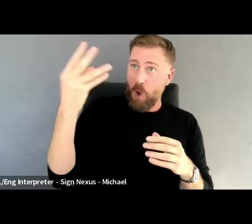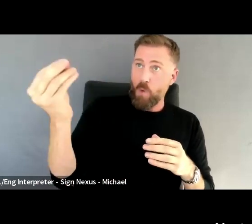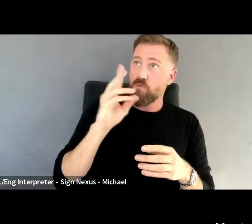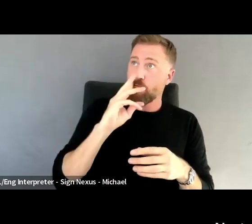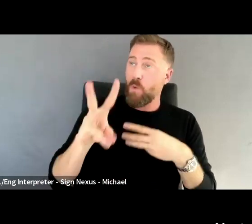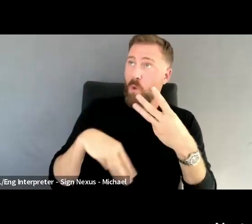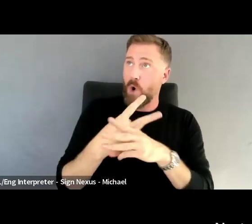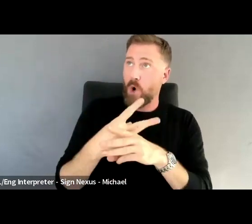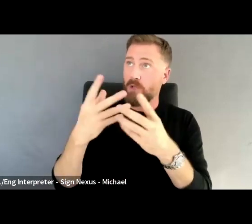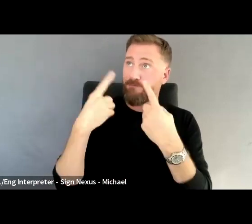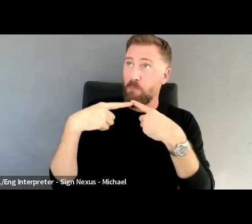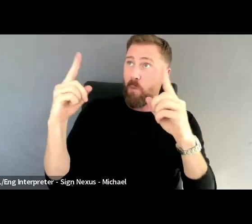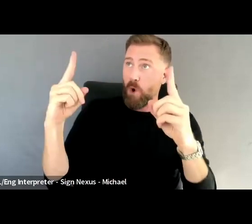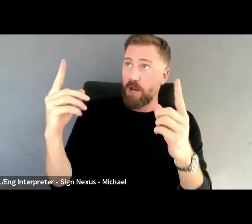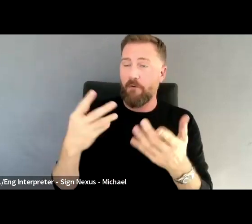Next slide, please.